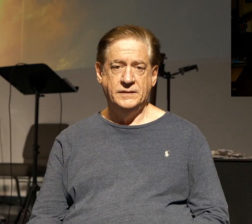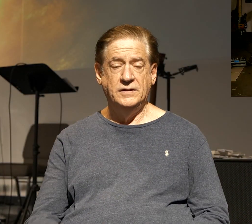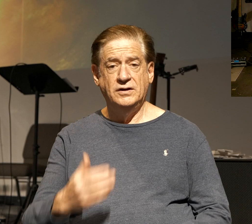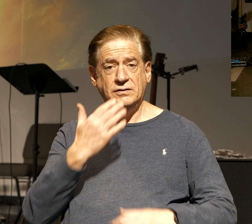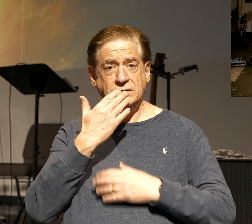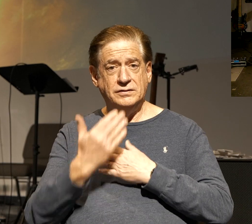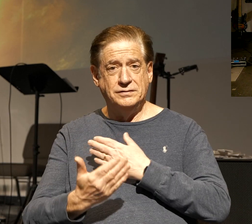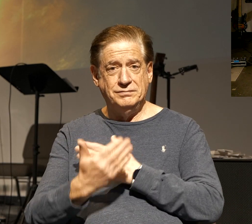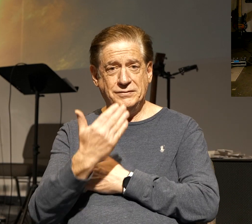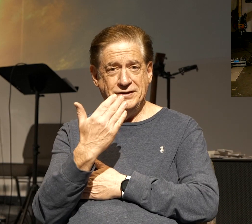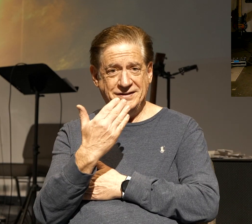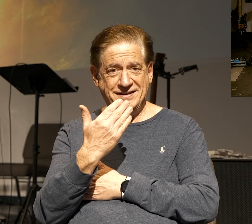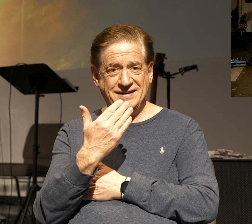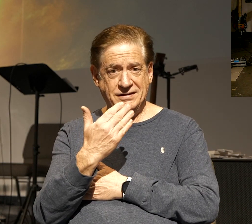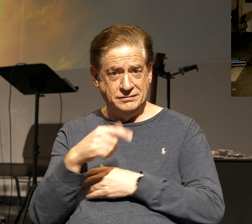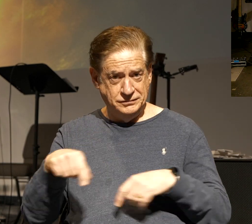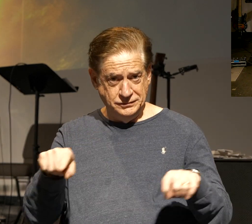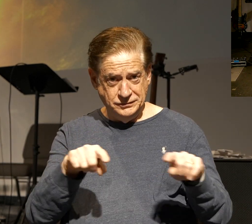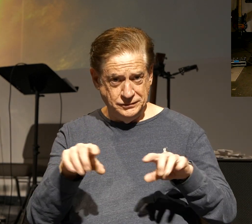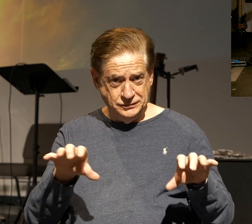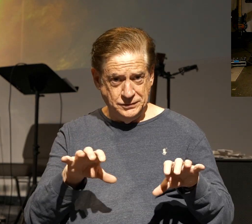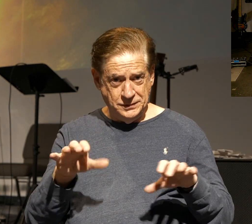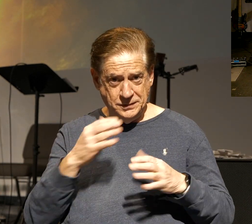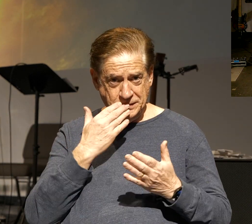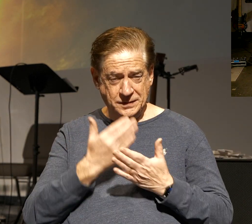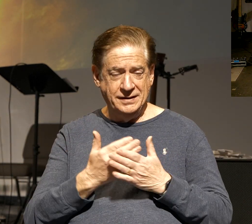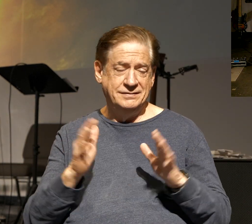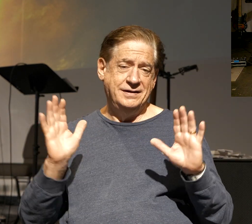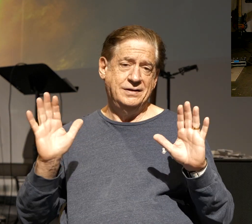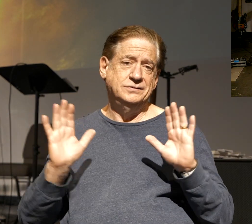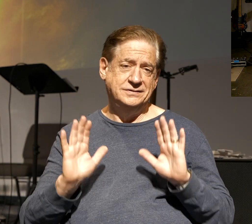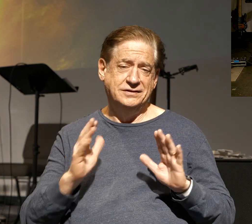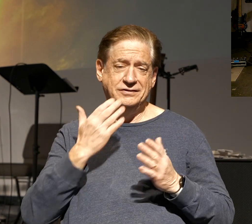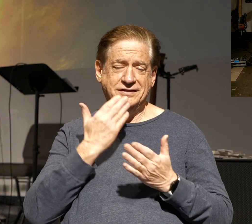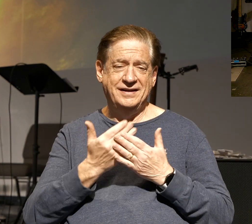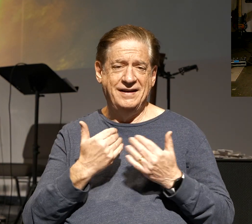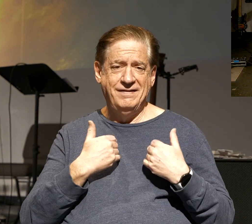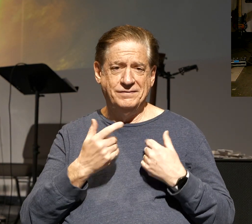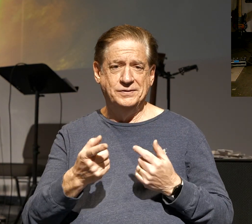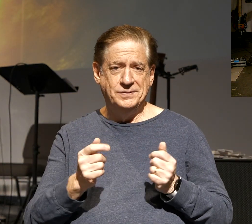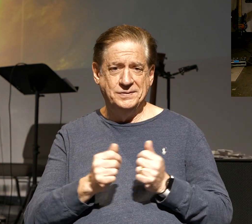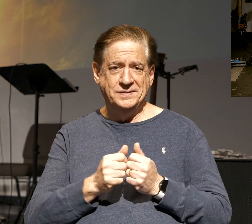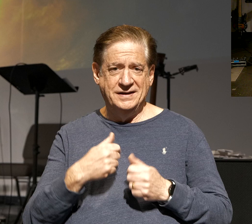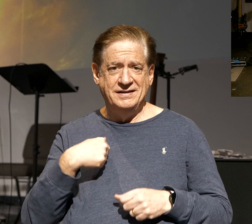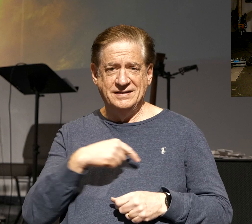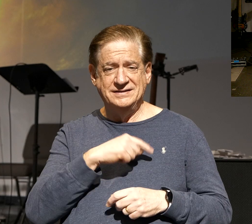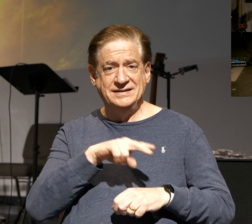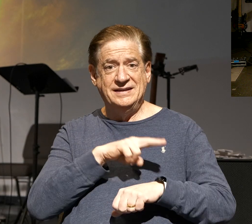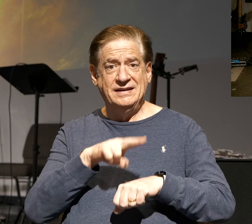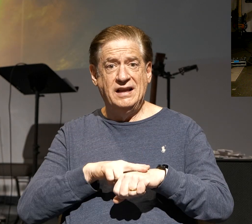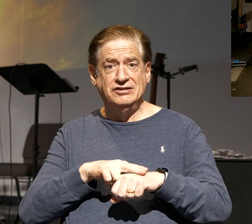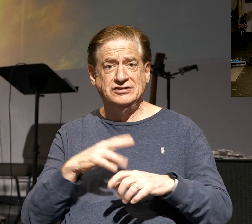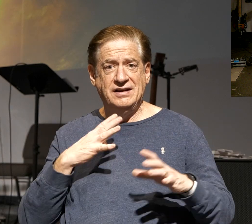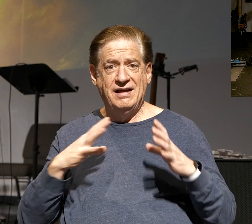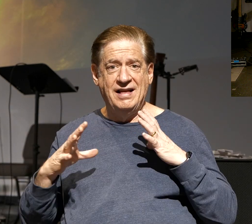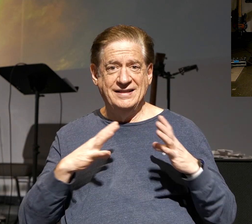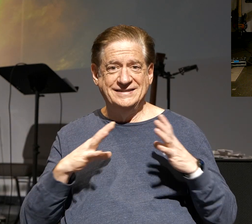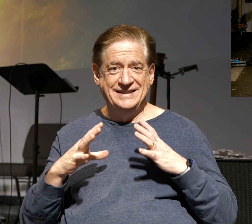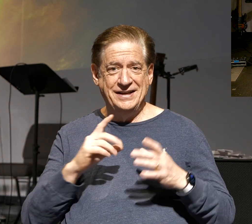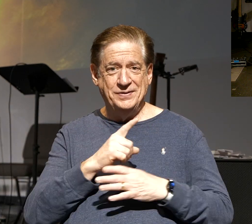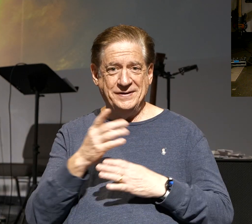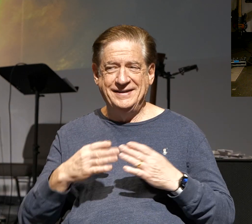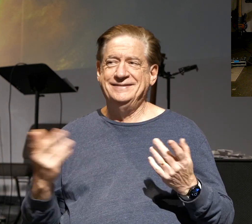Good morning. You guys doing well? Outstanding. Good to have you with us on this national holiday weekend.